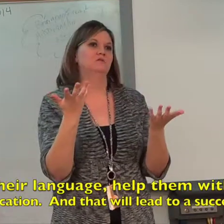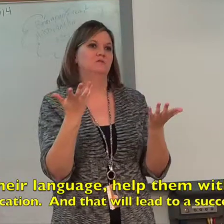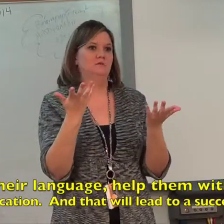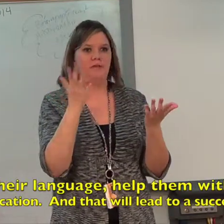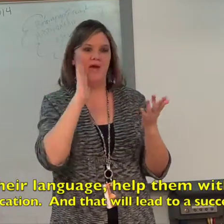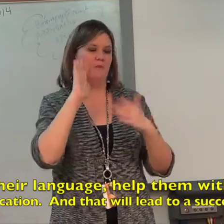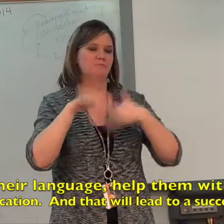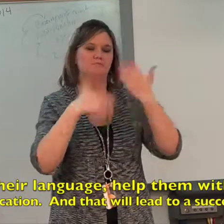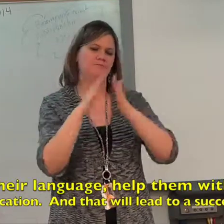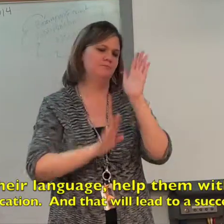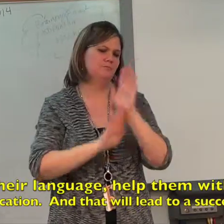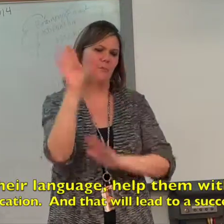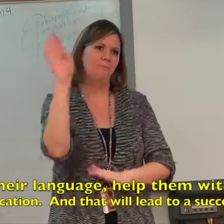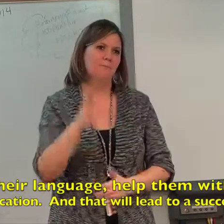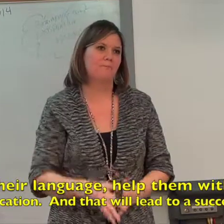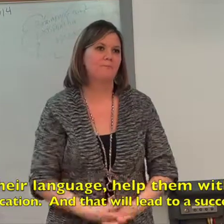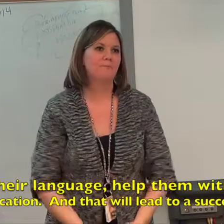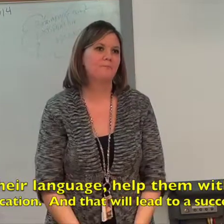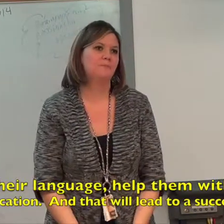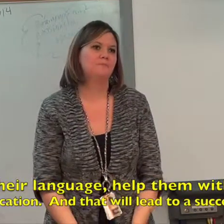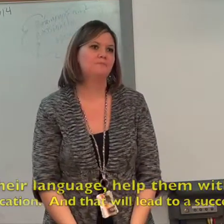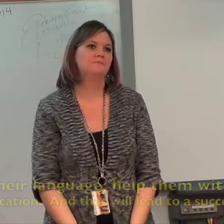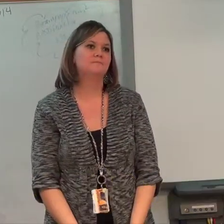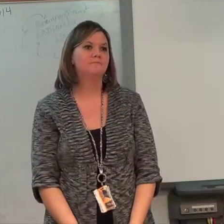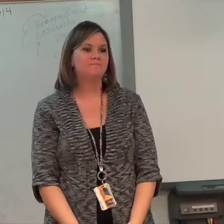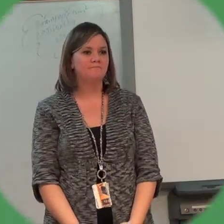education. And that will lead to a success.